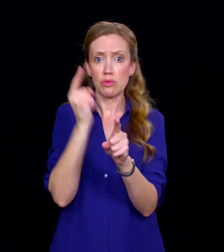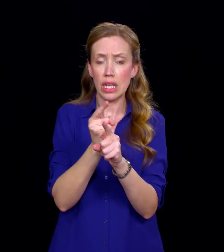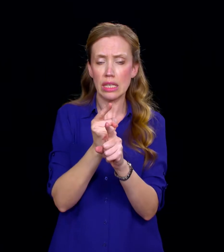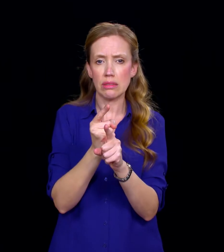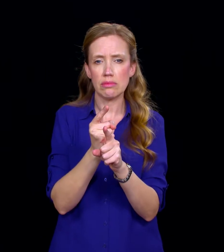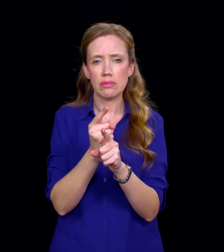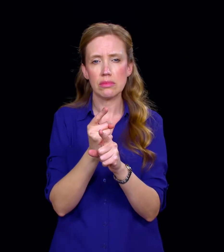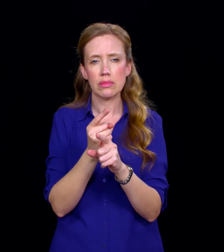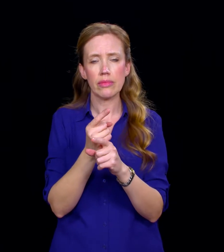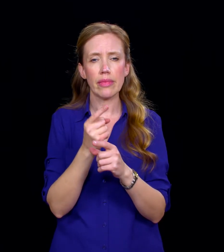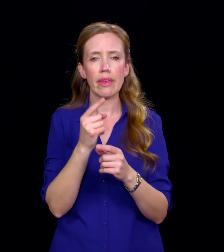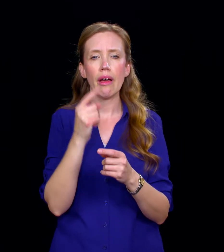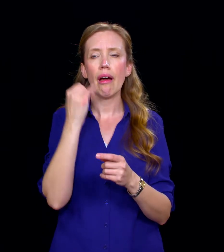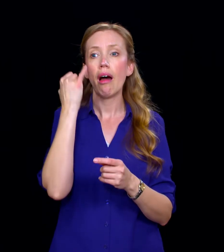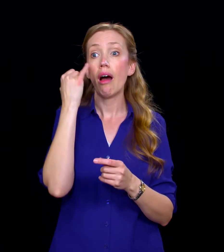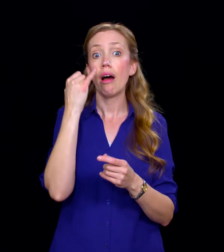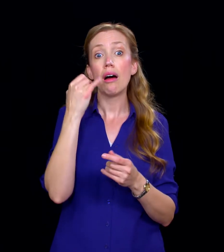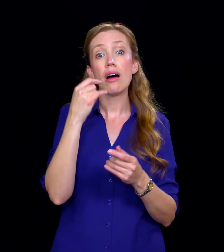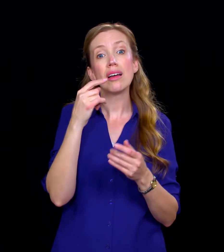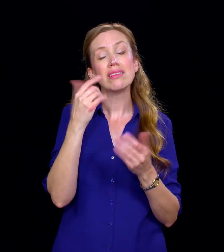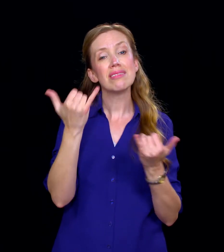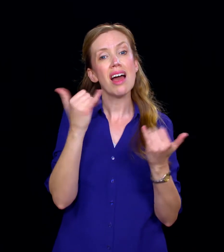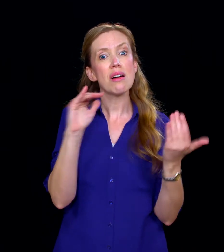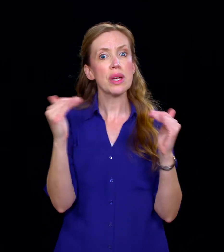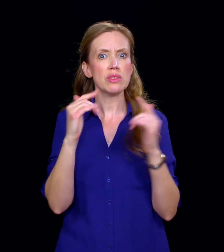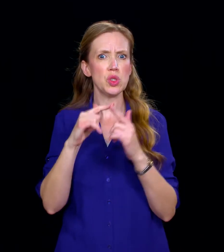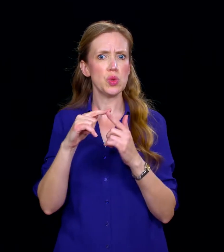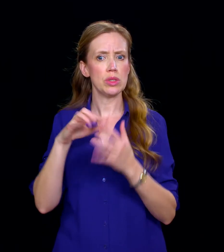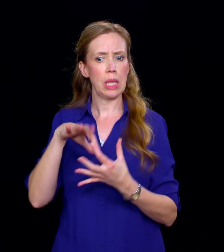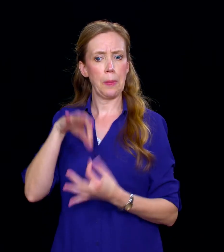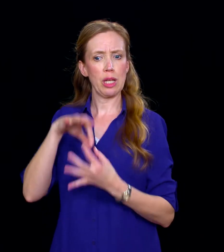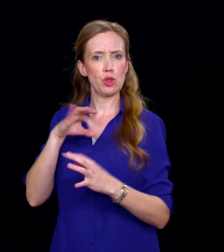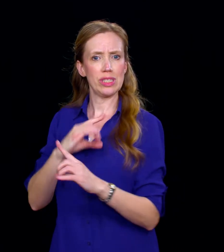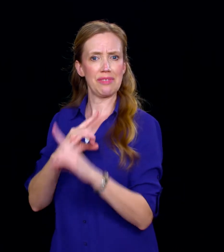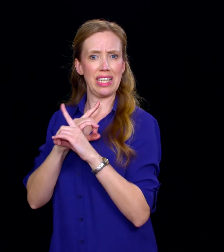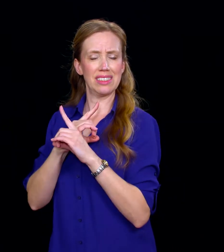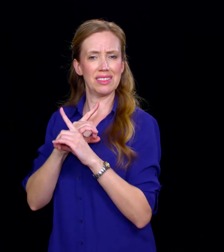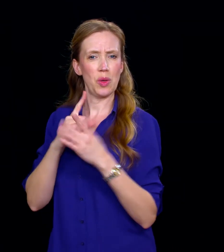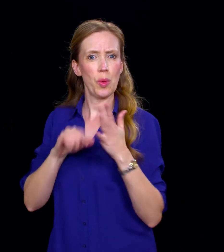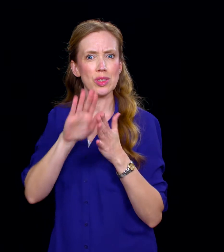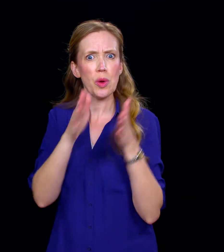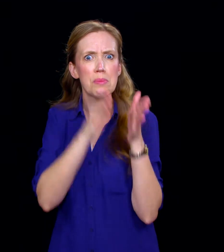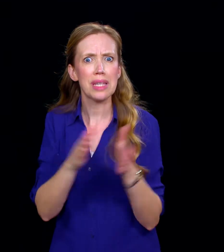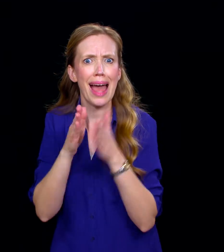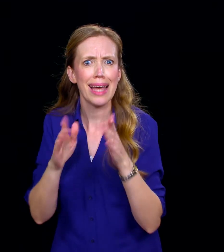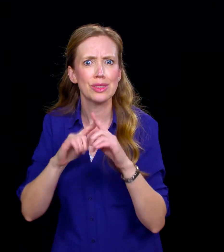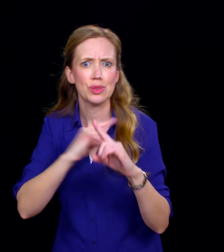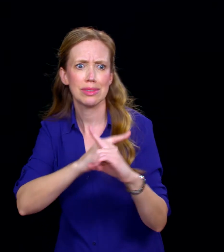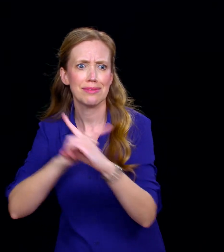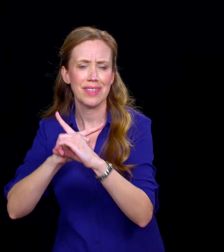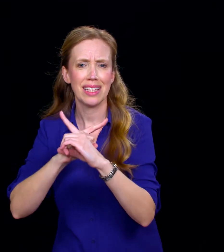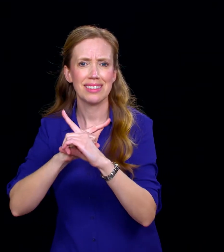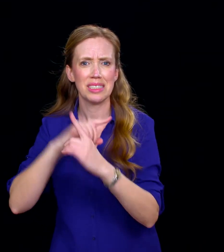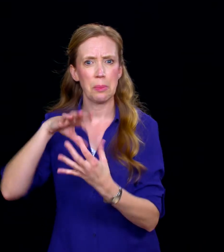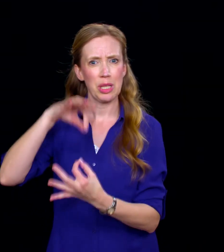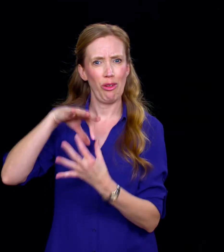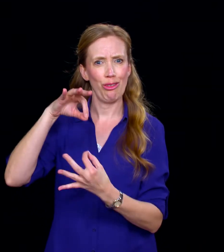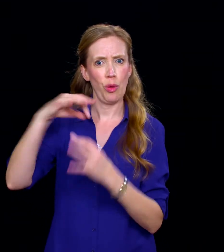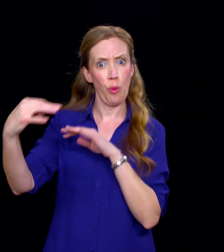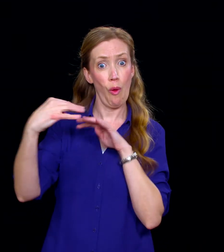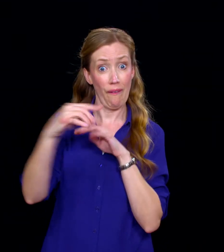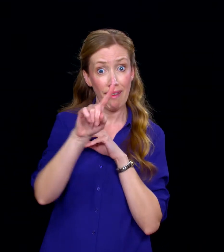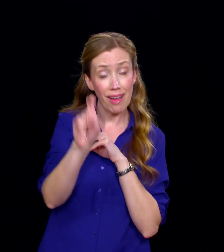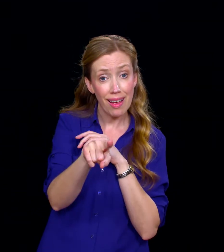Now, what about spiritual defense? What's the strategic defense initiative for the believer in his or her Christian experience?